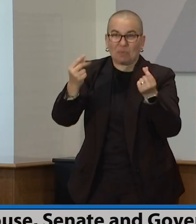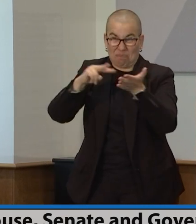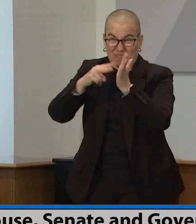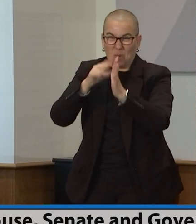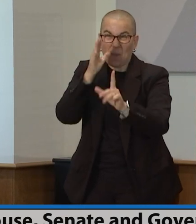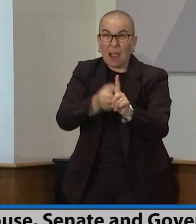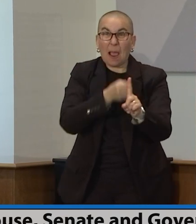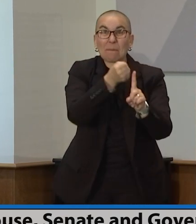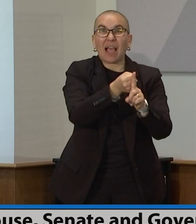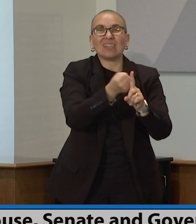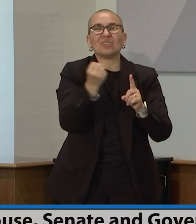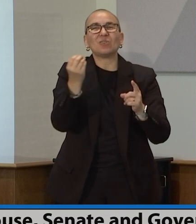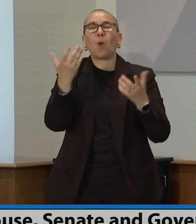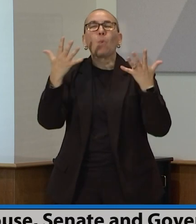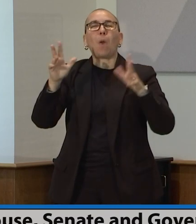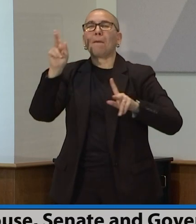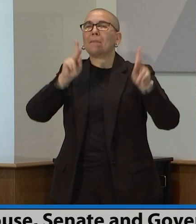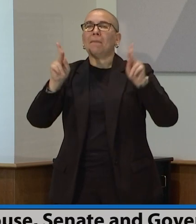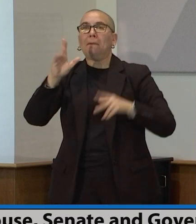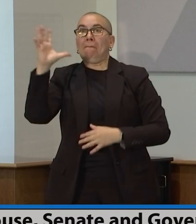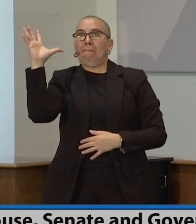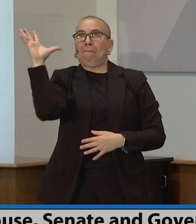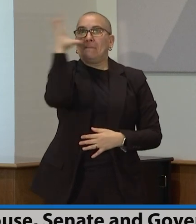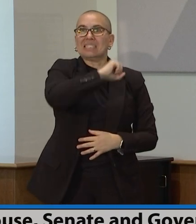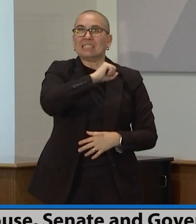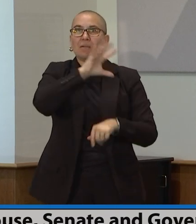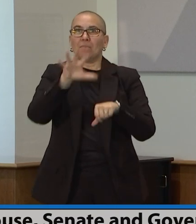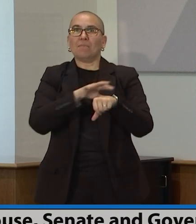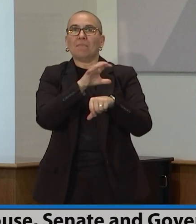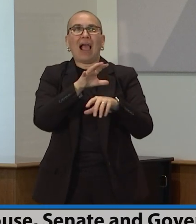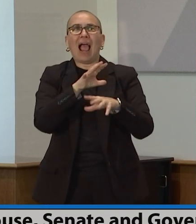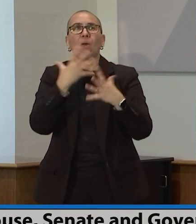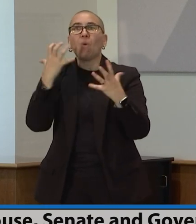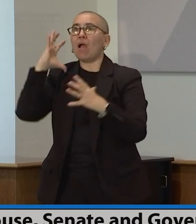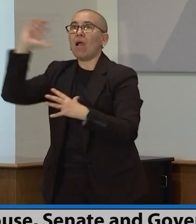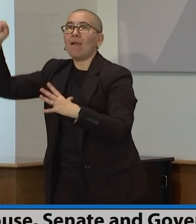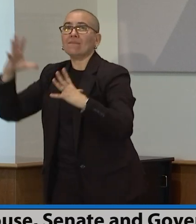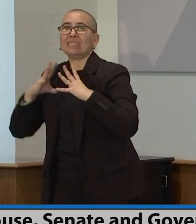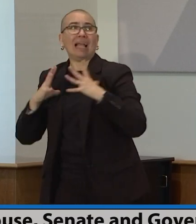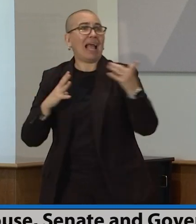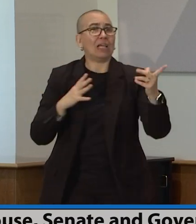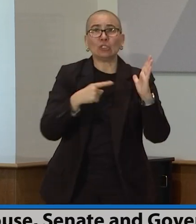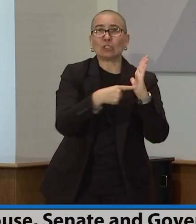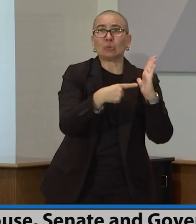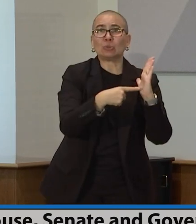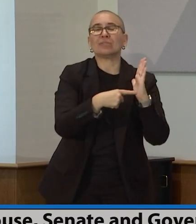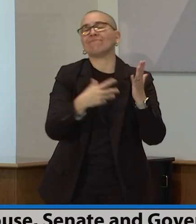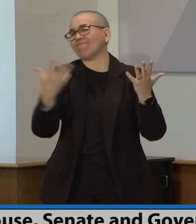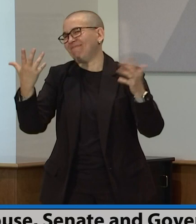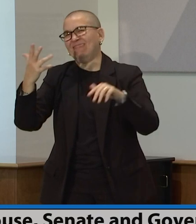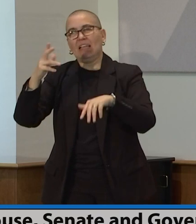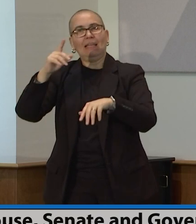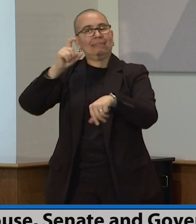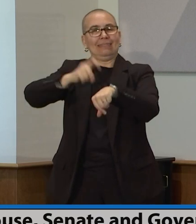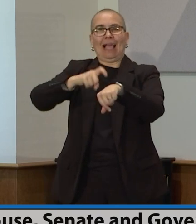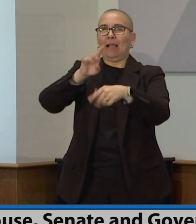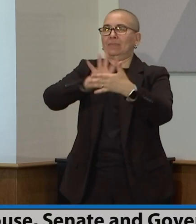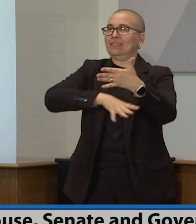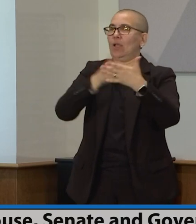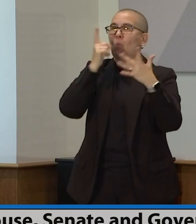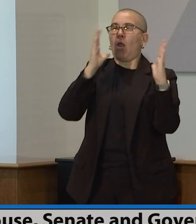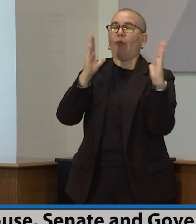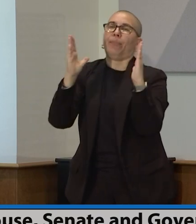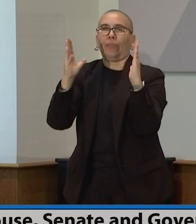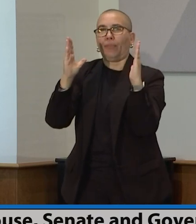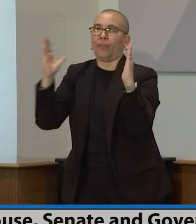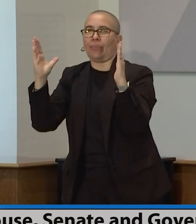vacation. But we want, we know that these things always take longer than people think they will. And they, it is very